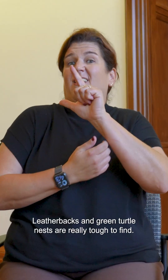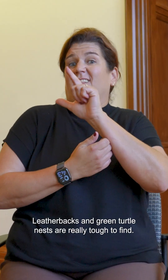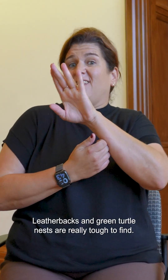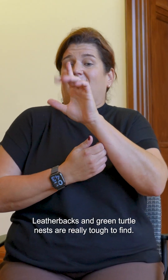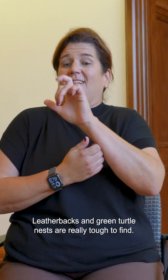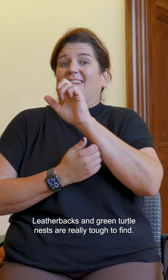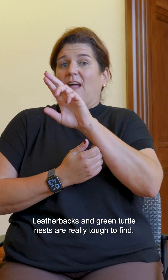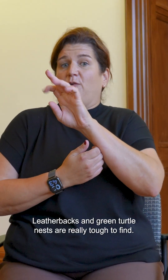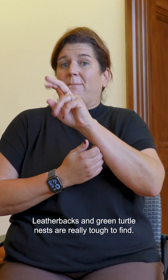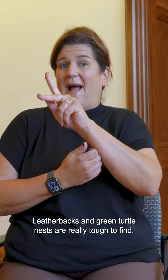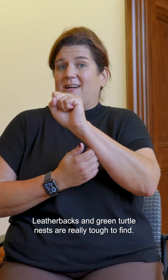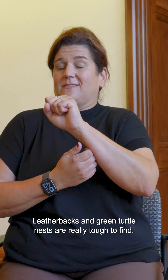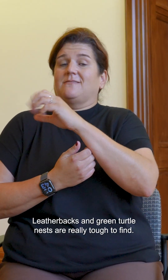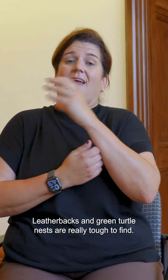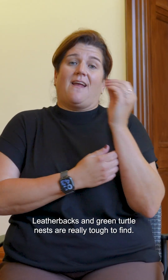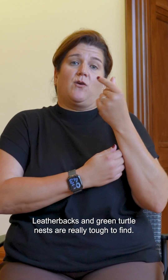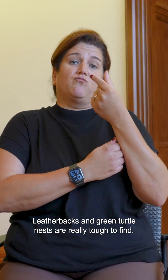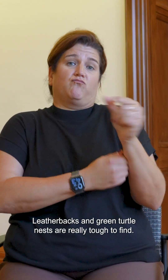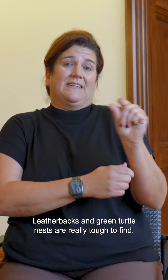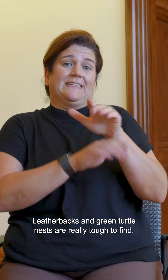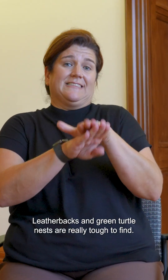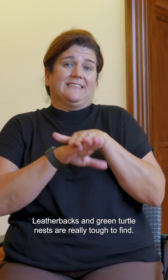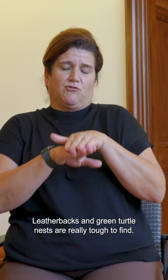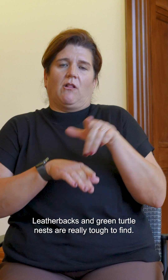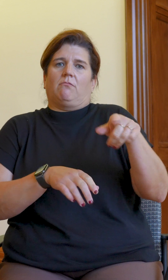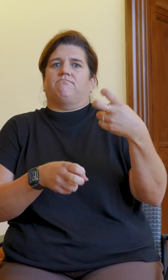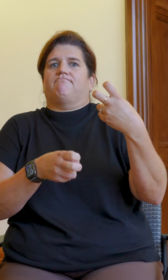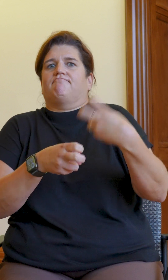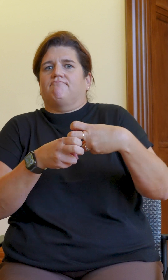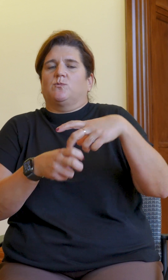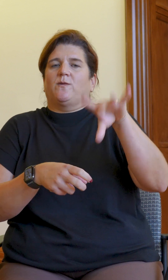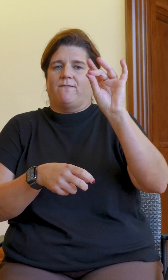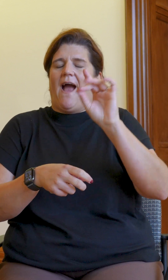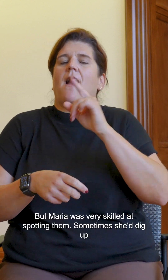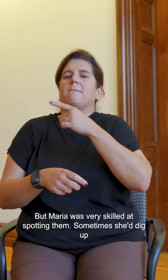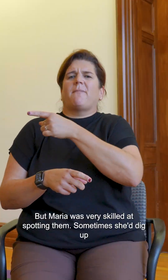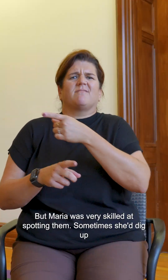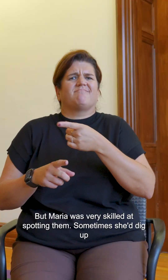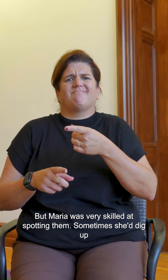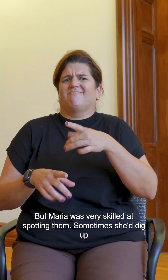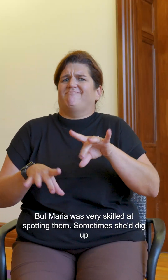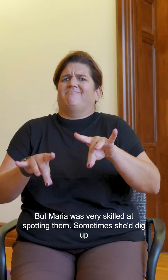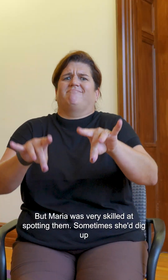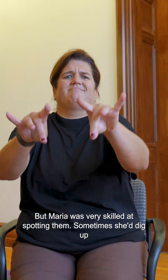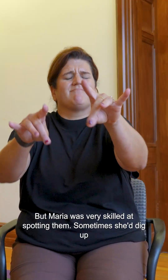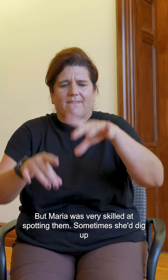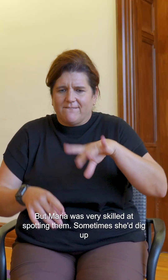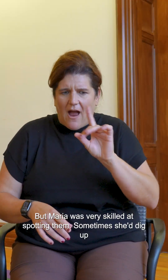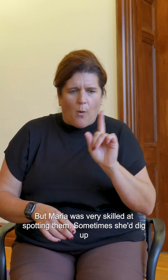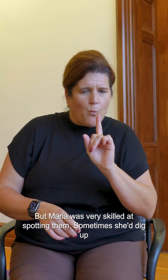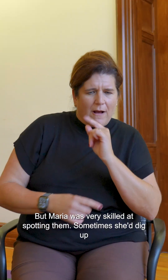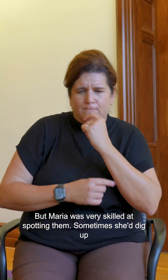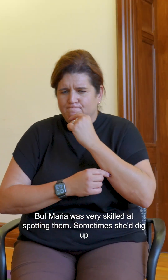Leatherbacks and green turtle nests are really tough to find. But Maria was very skilled at spotting them.